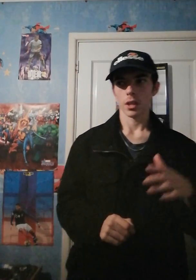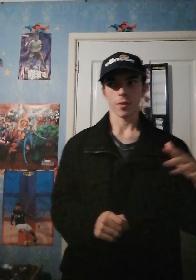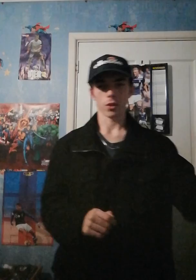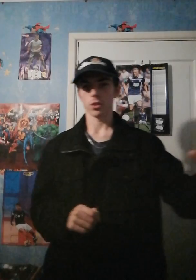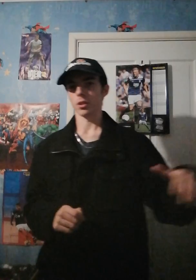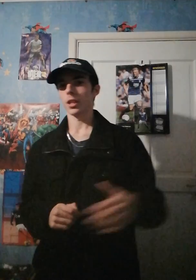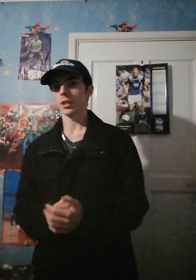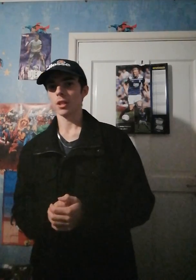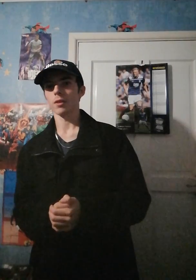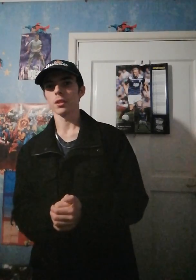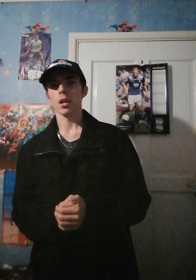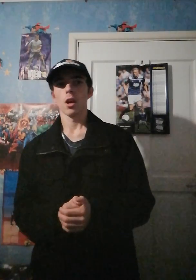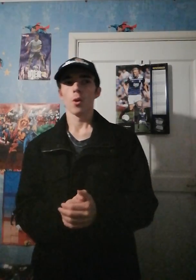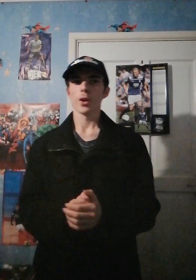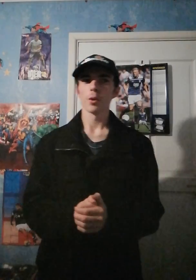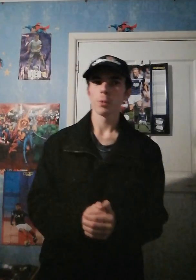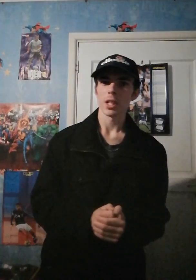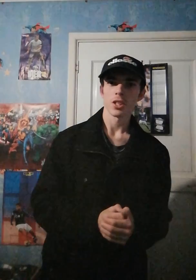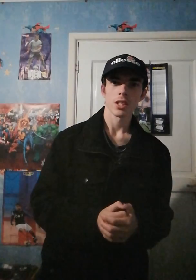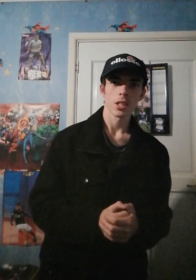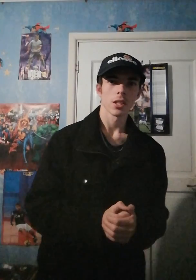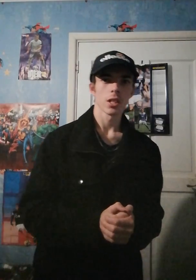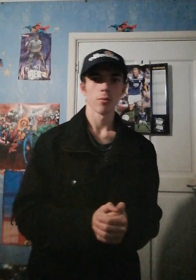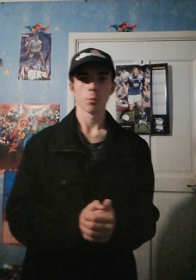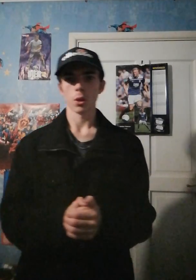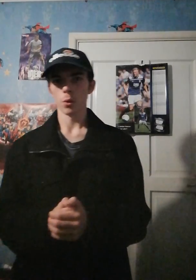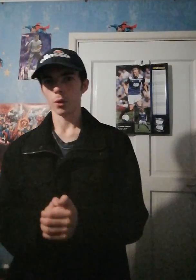They've got a solid-ass defence. We could be, actually, a decent team for him to go to.